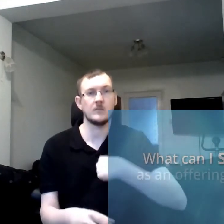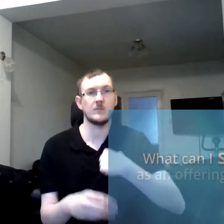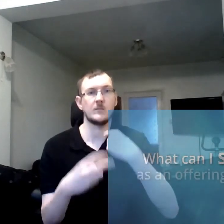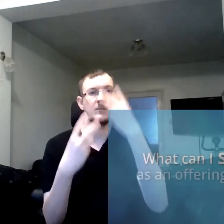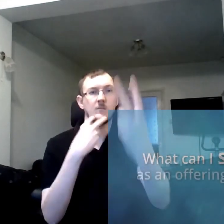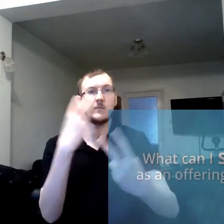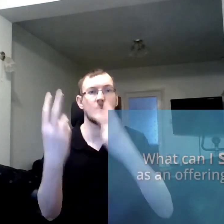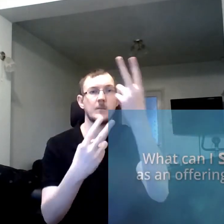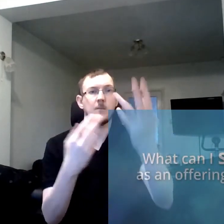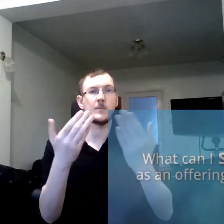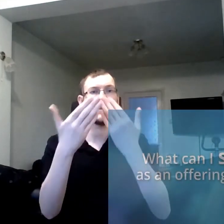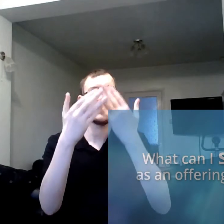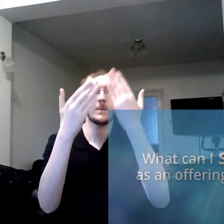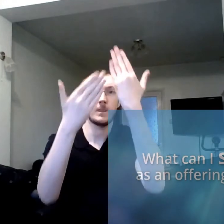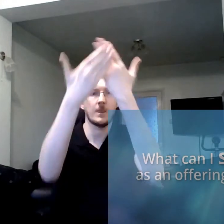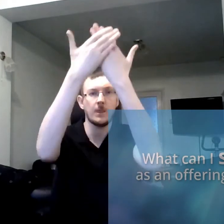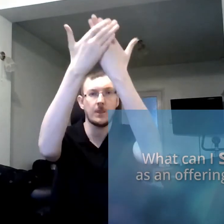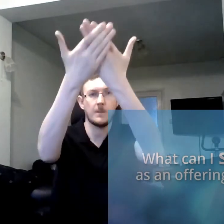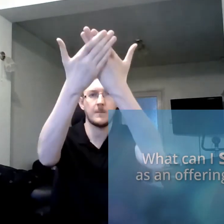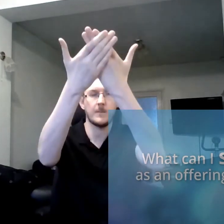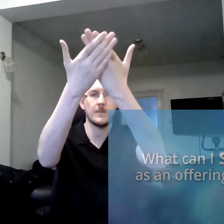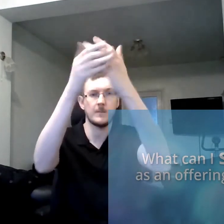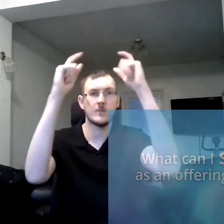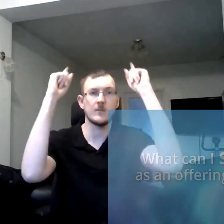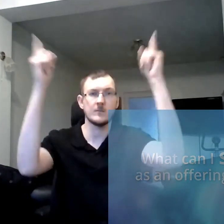can I sing? As an offering, Lord.